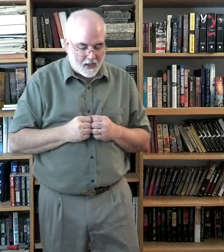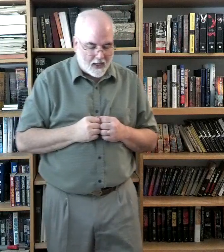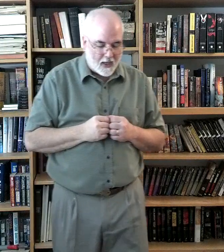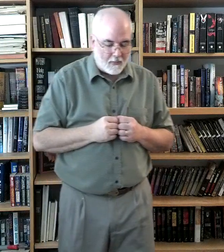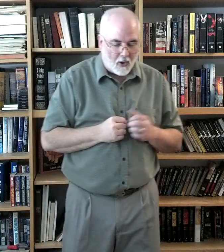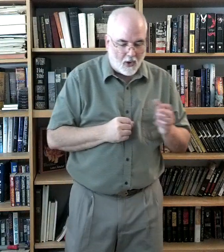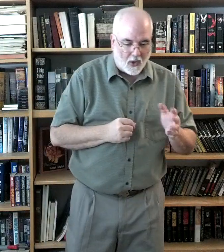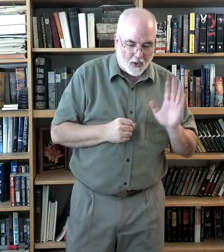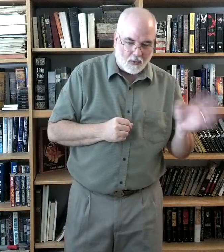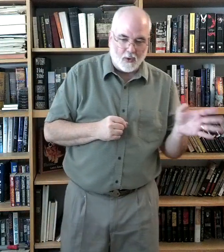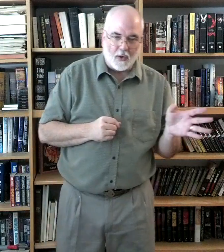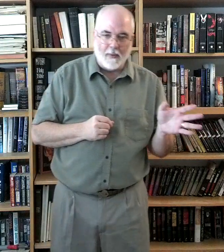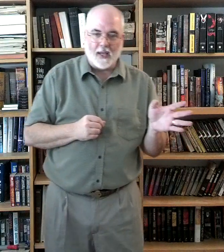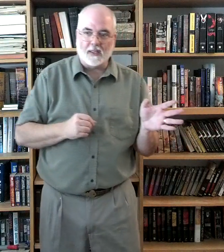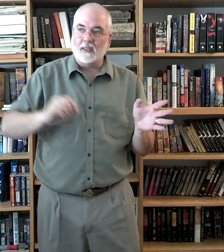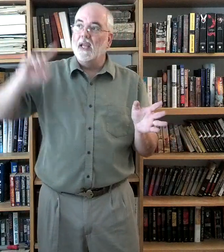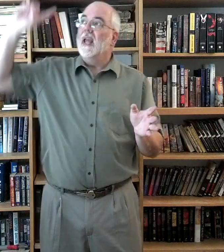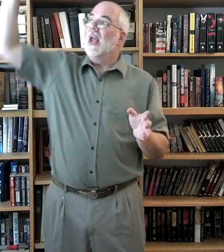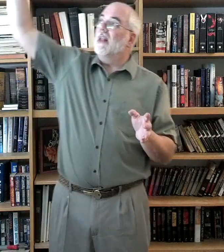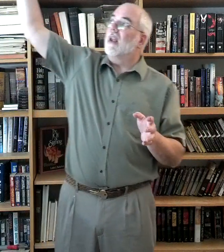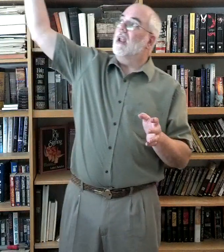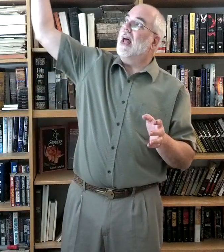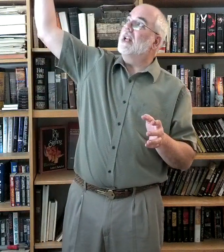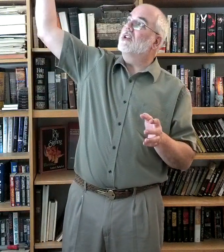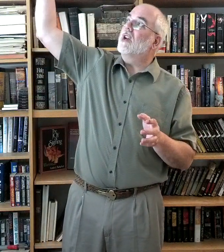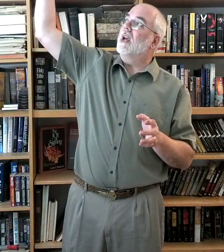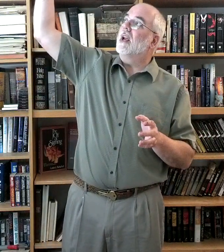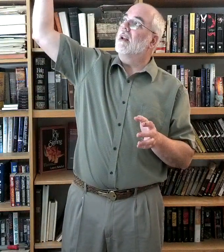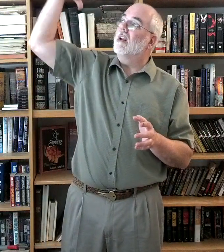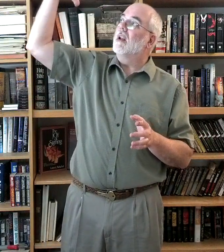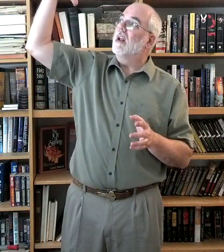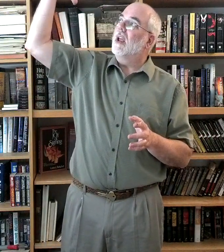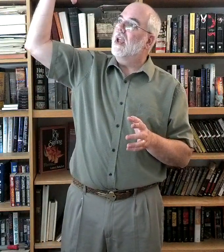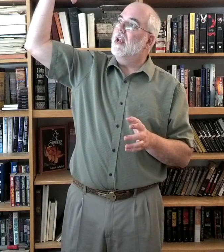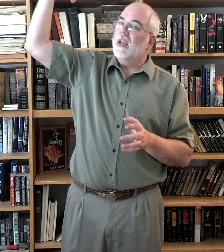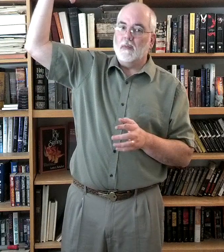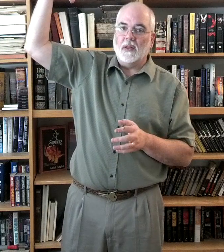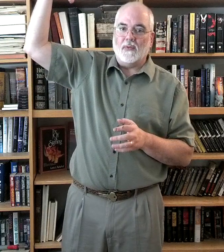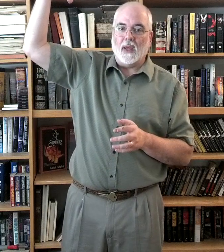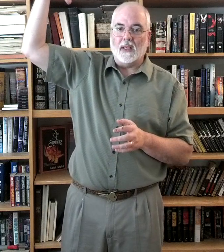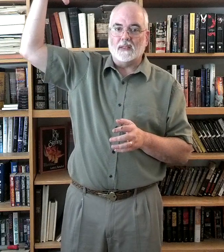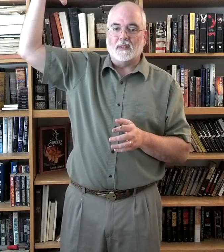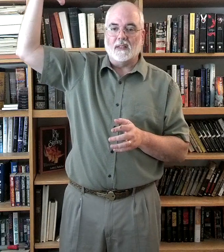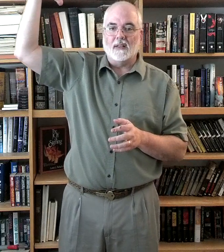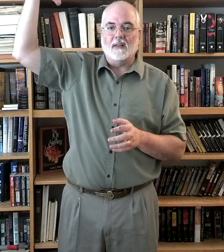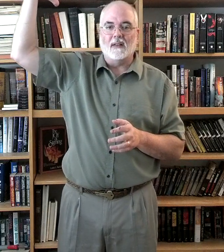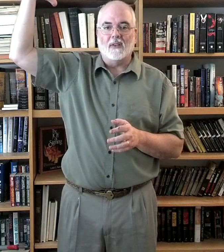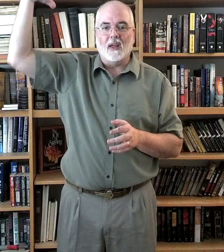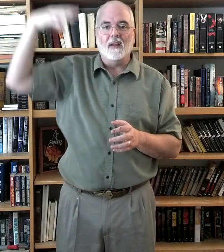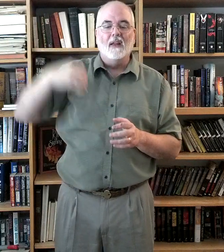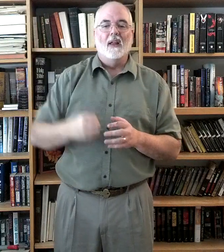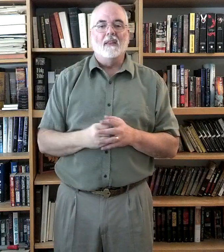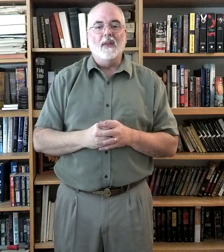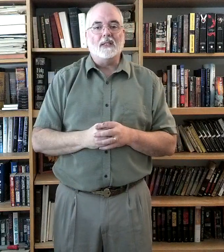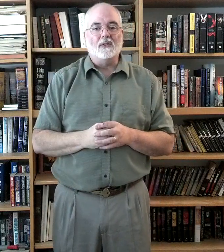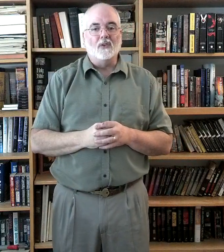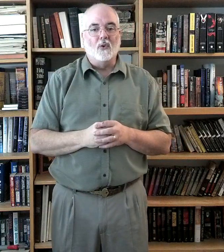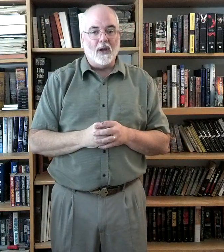Paul on the road to Damascus. And the light shined and it hit him in the face. Okay? That's grace.